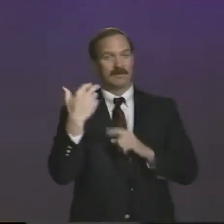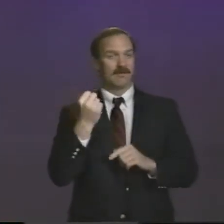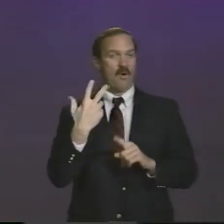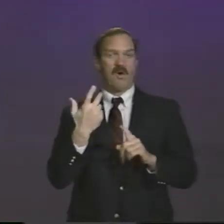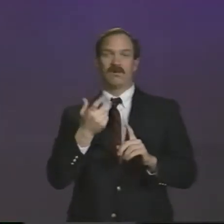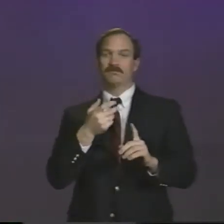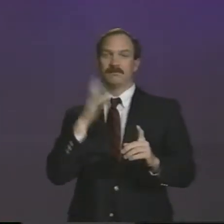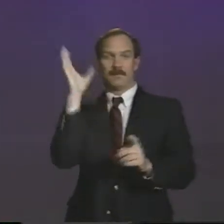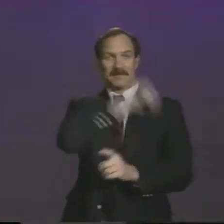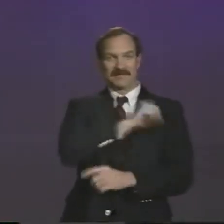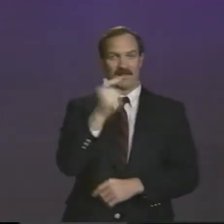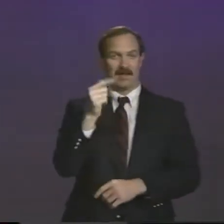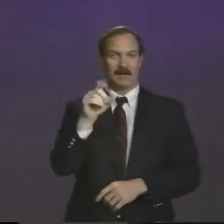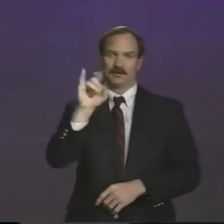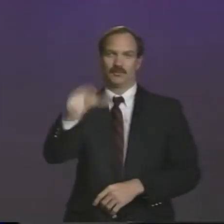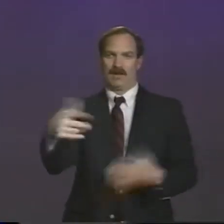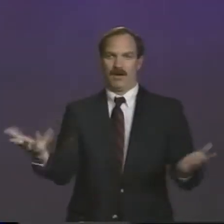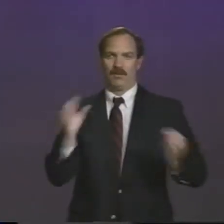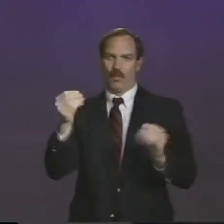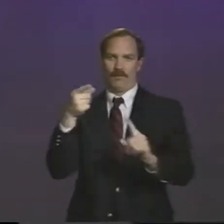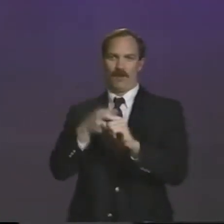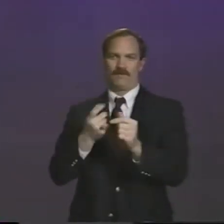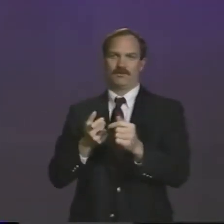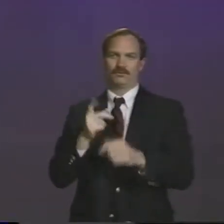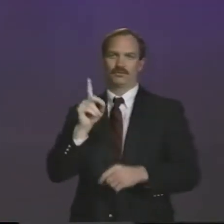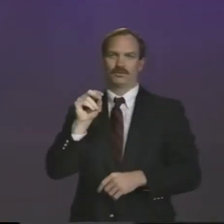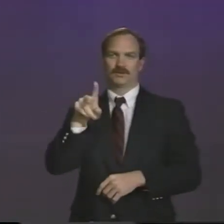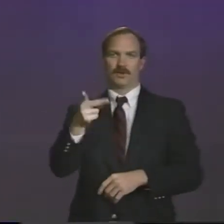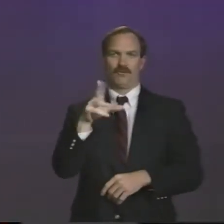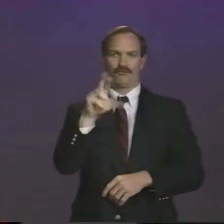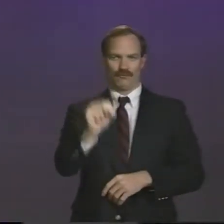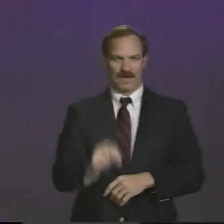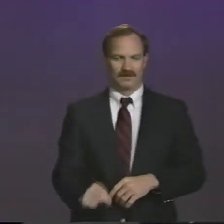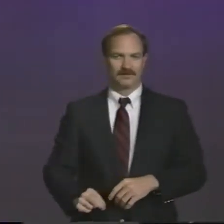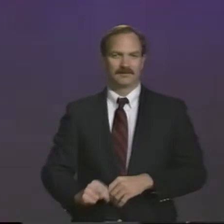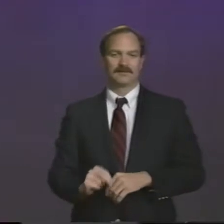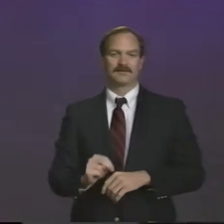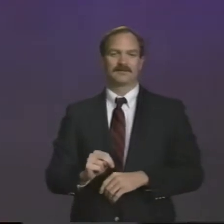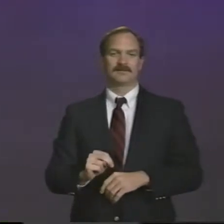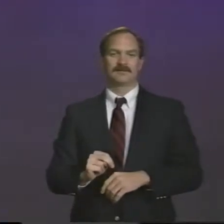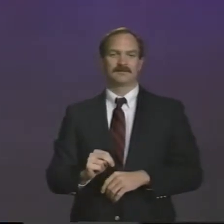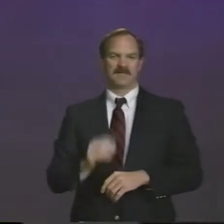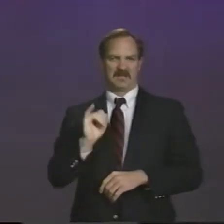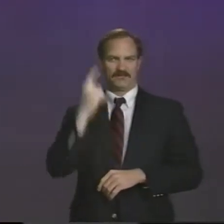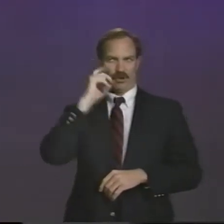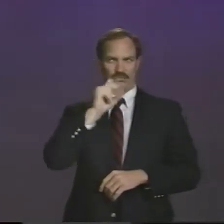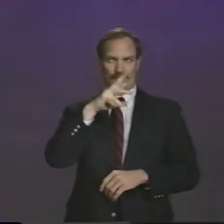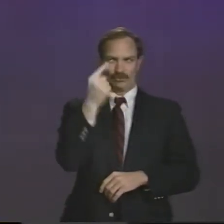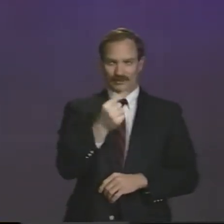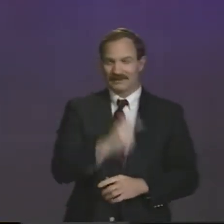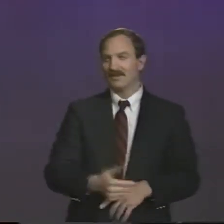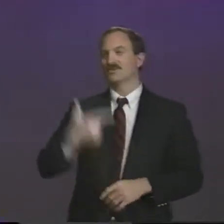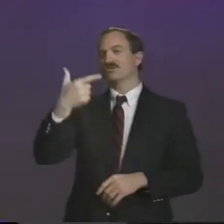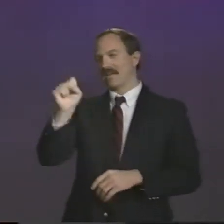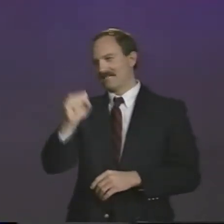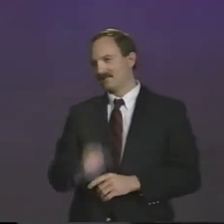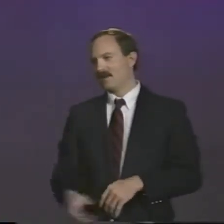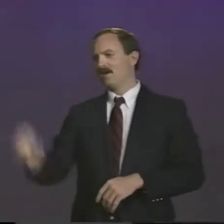It's also nice because if someone doesn't do well on their first run, say they fall or slip, they can always depend, or at least have a second run to depend